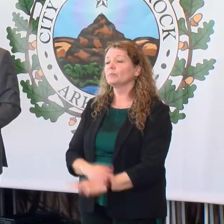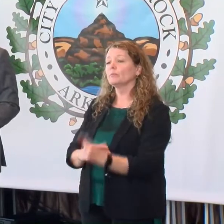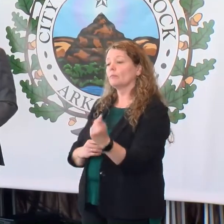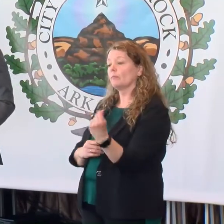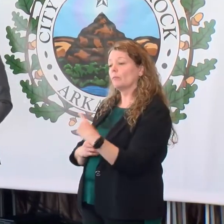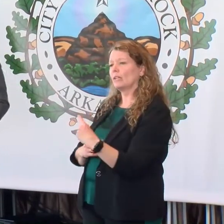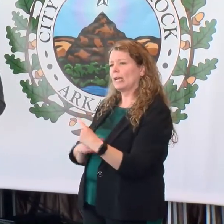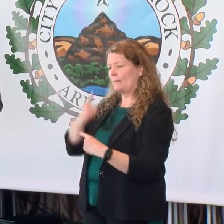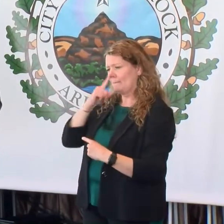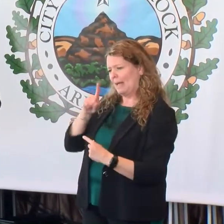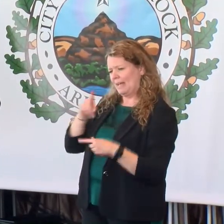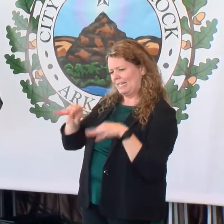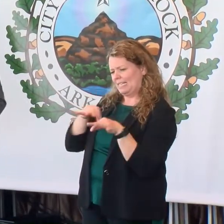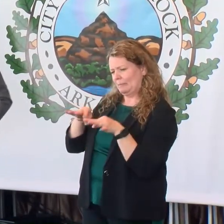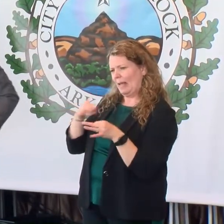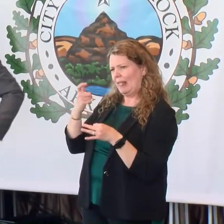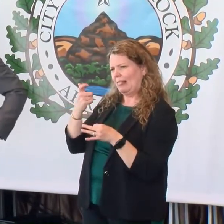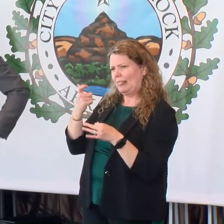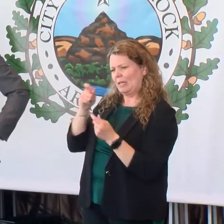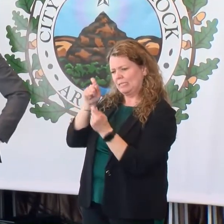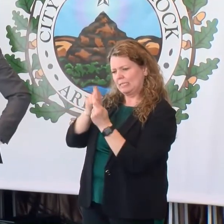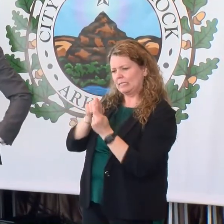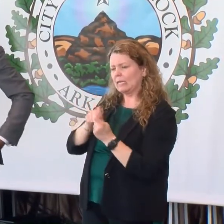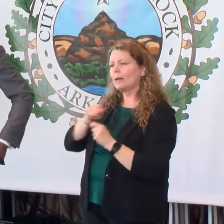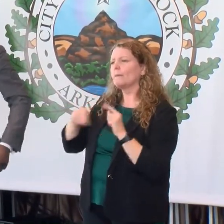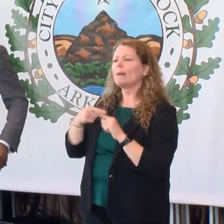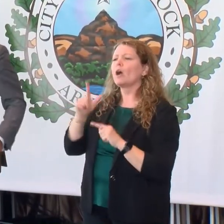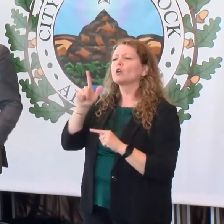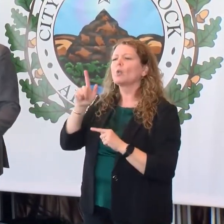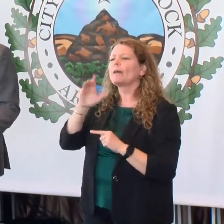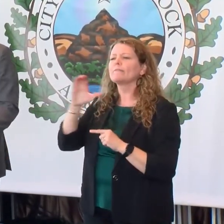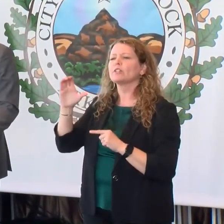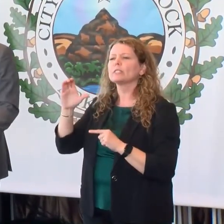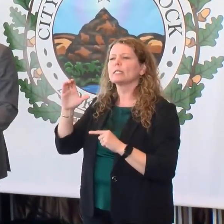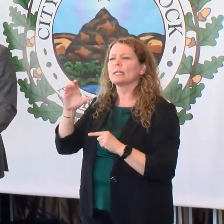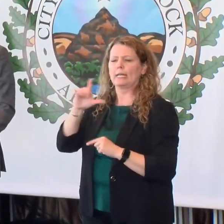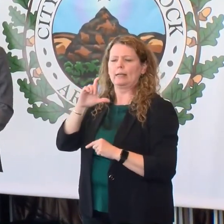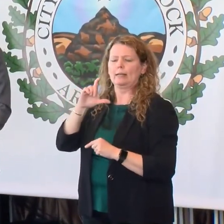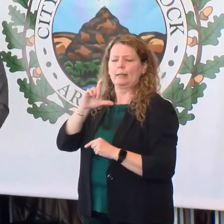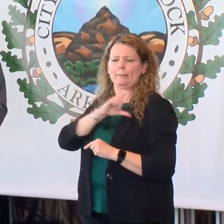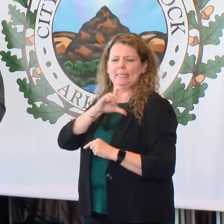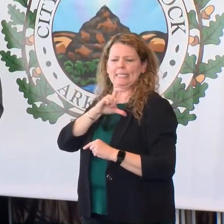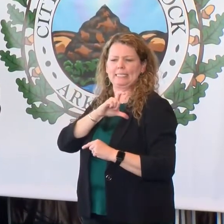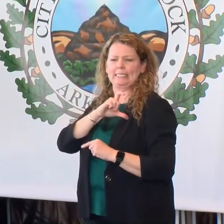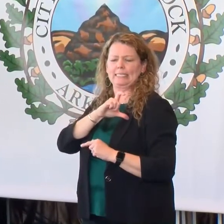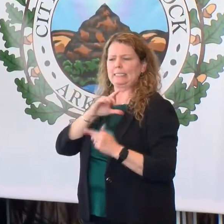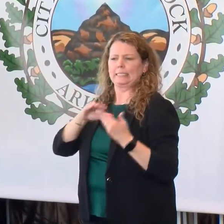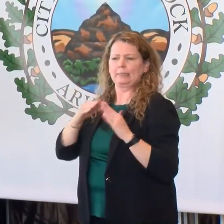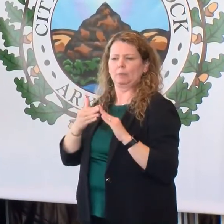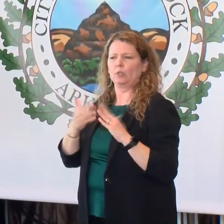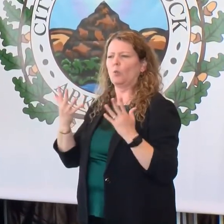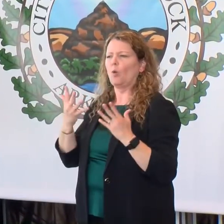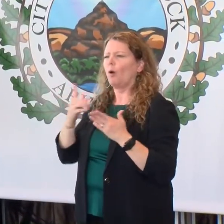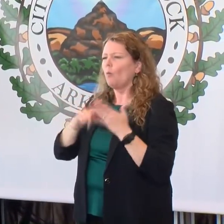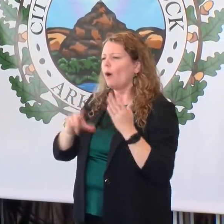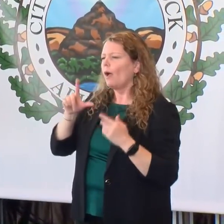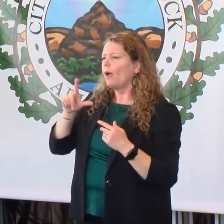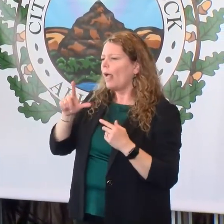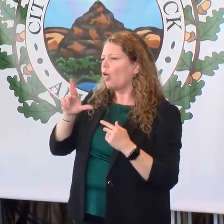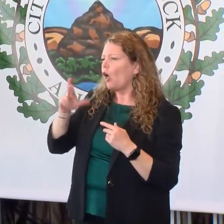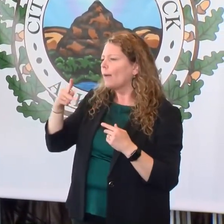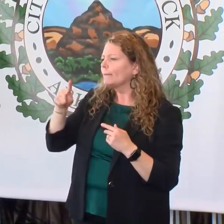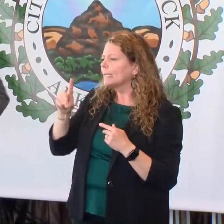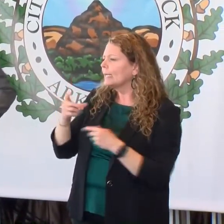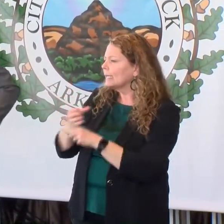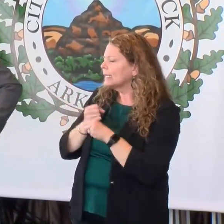A little more detail in terms of the 21st century community policing, what kind of things could LRPD be receiving